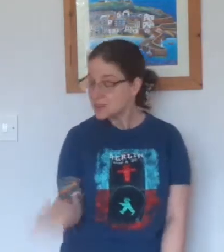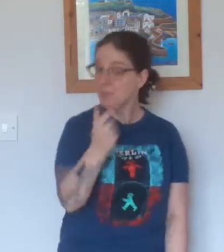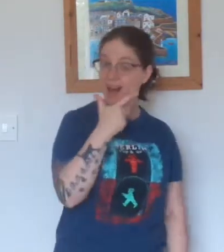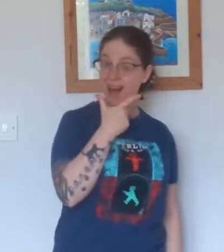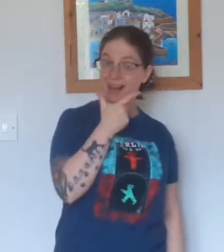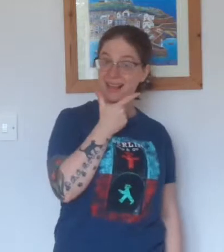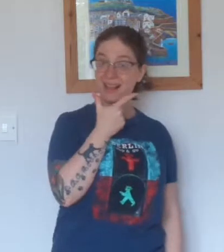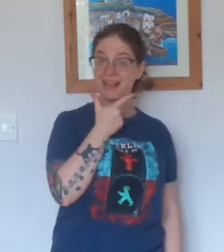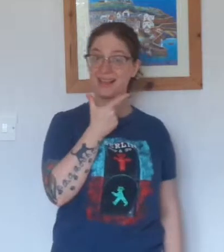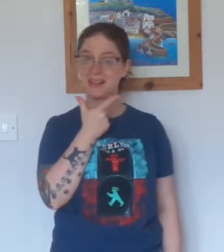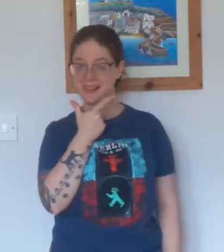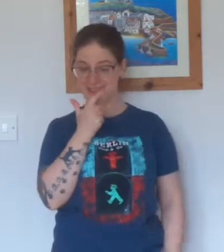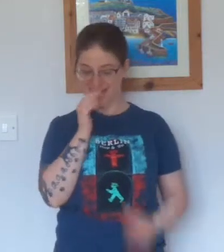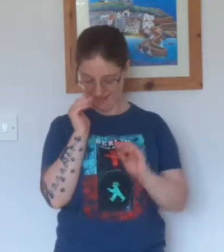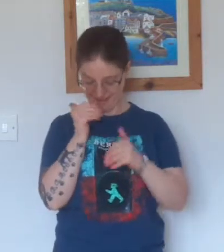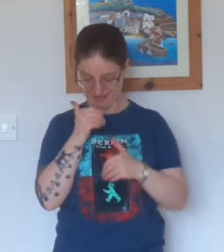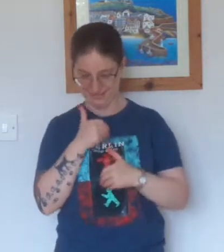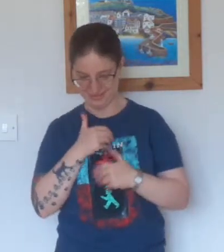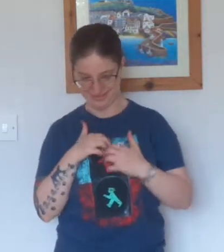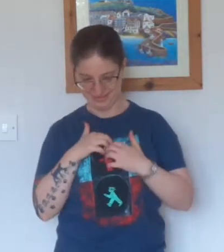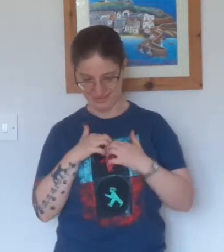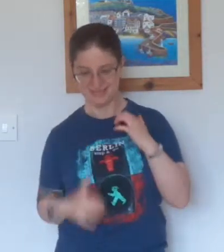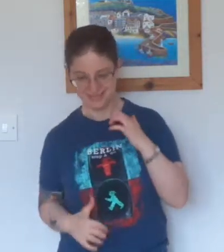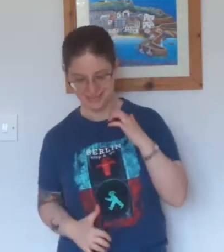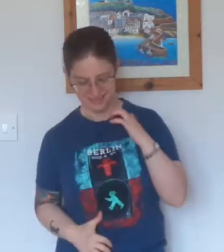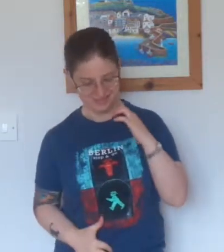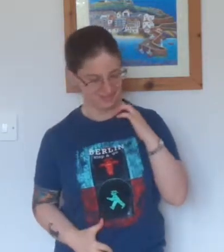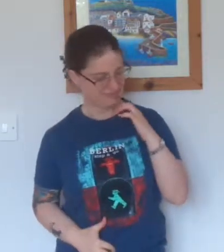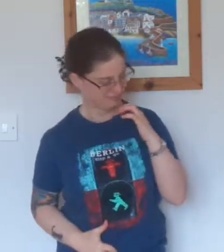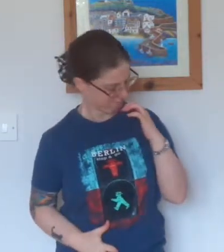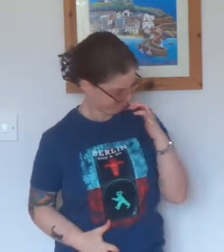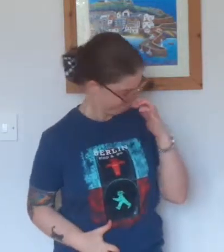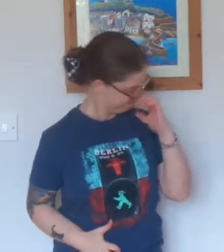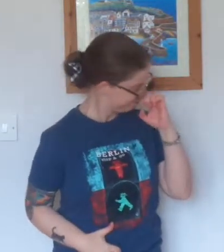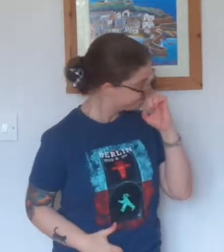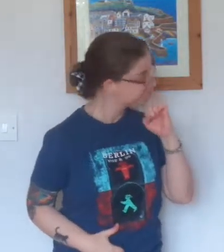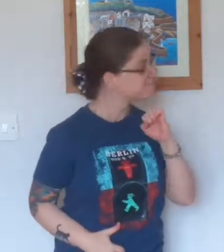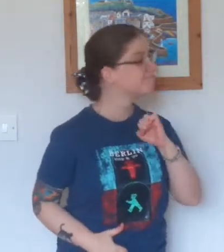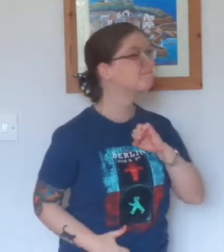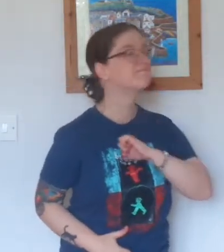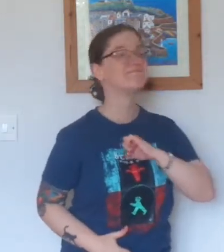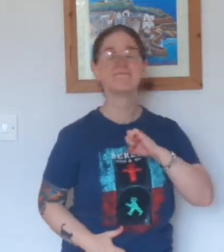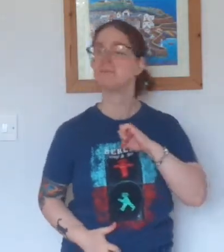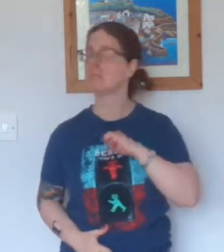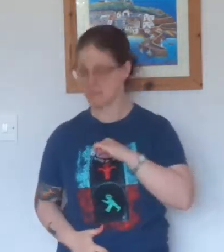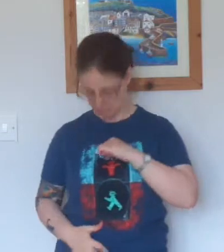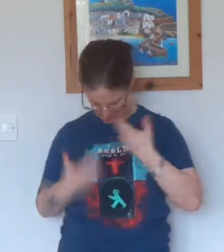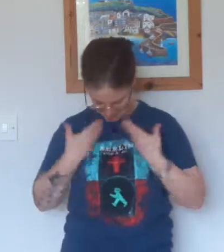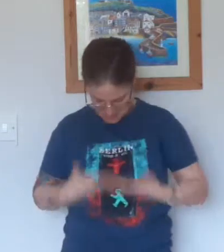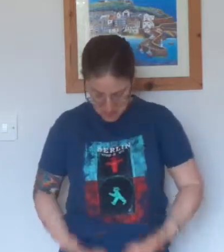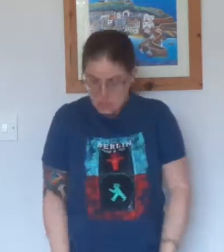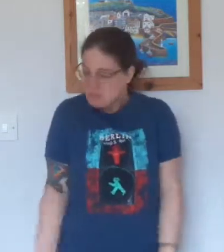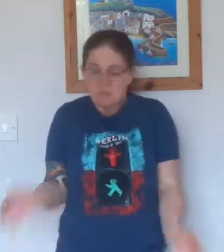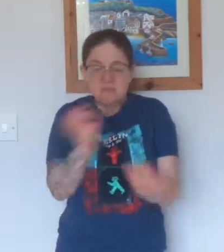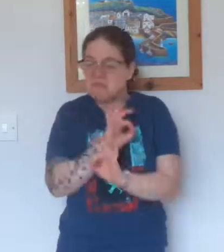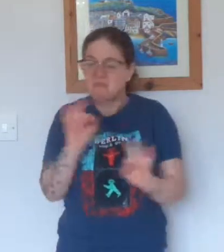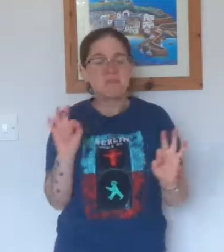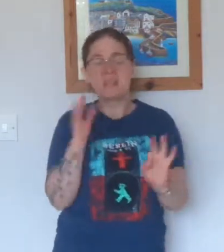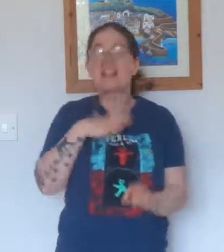when I'm broken in two, and I'm nobody without someone like you.